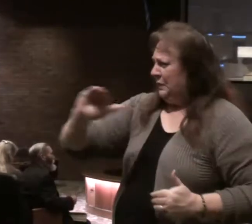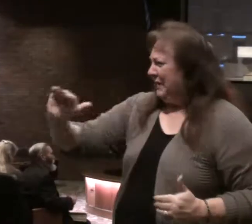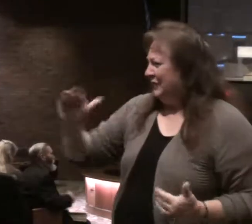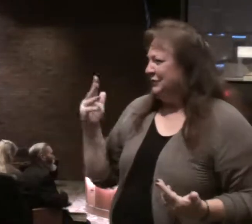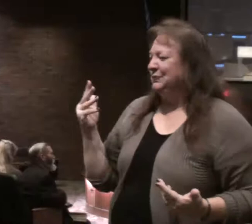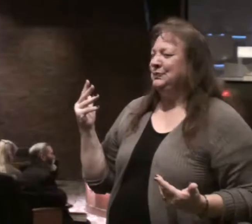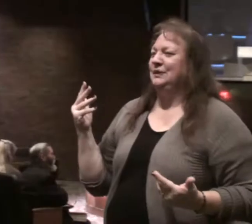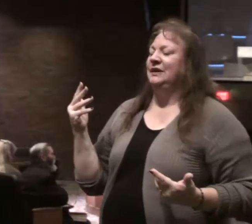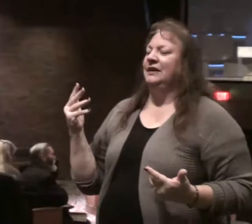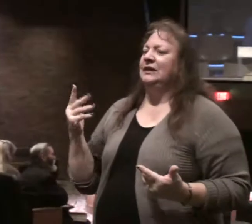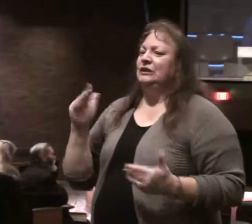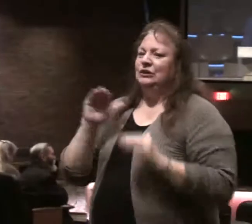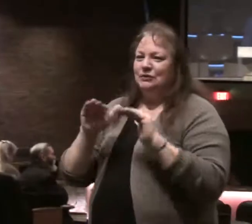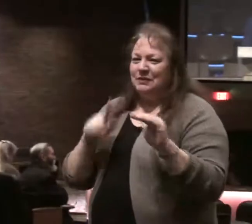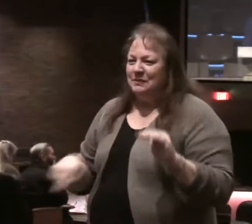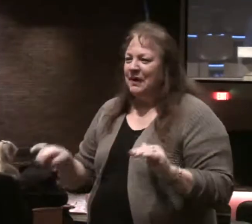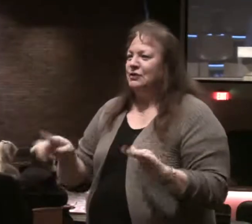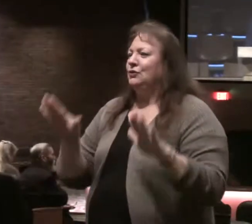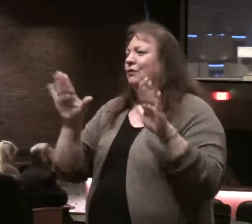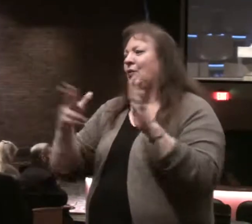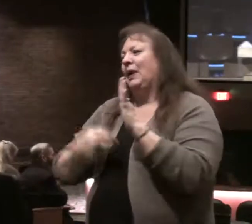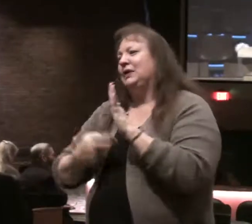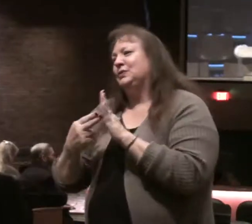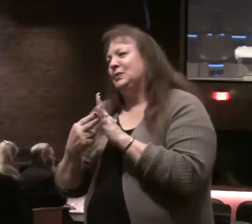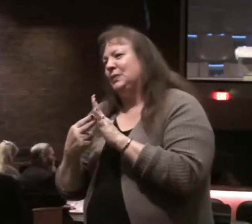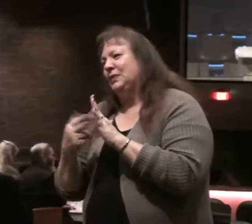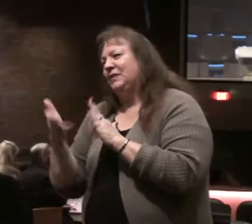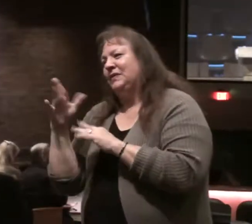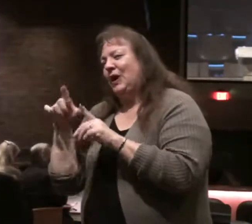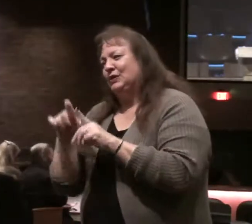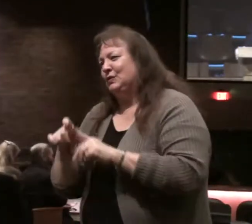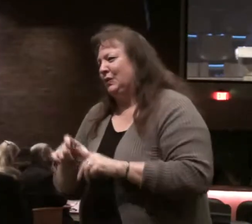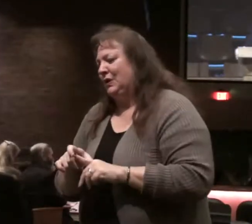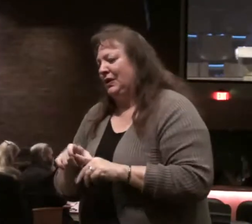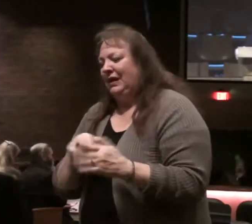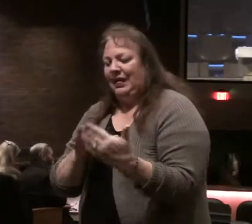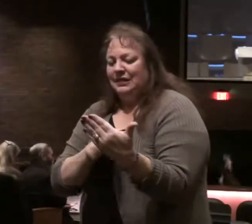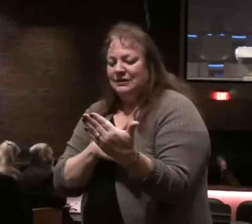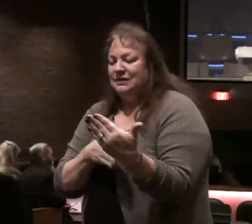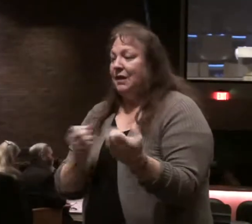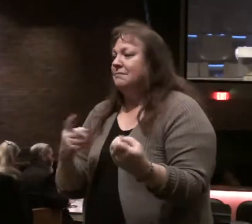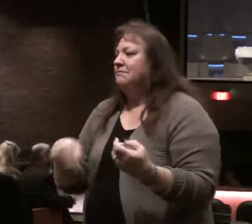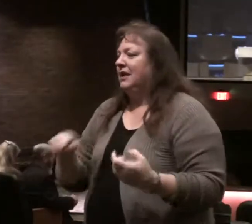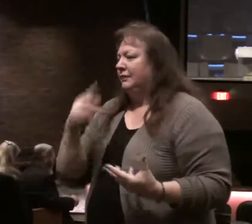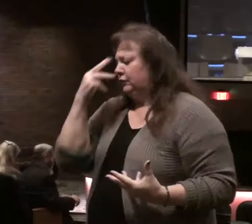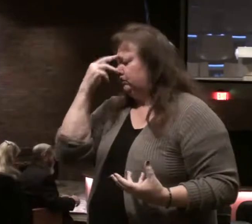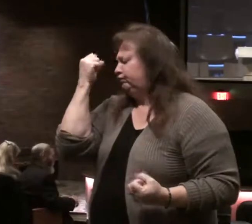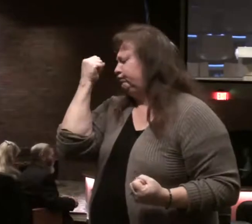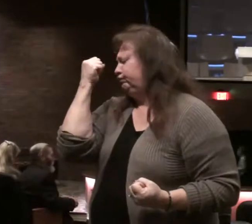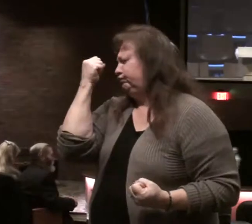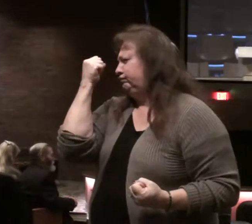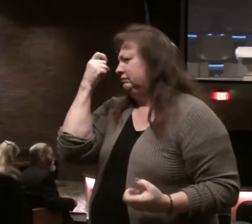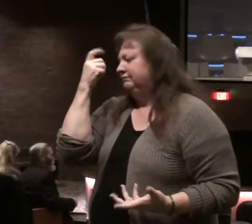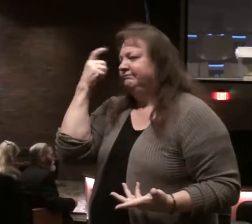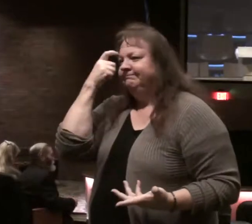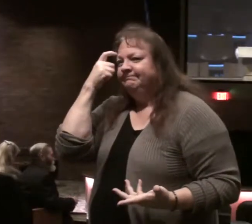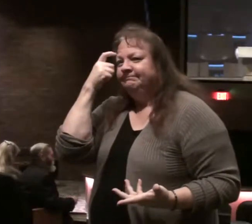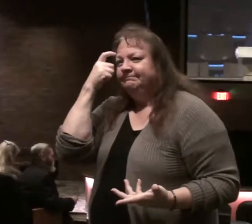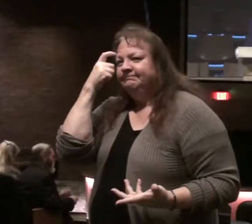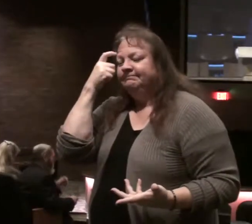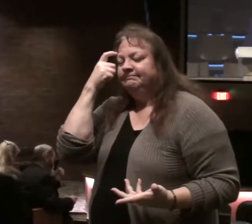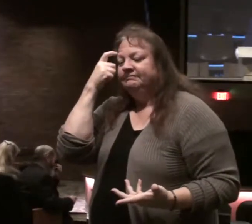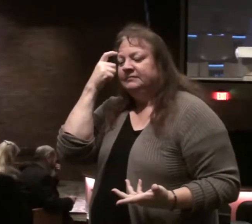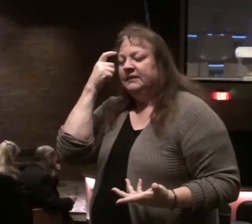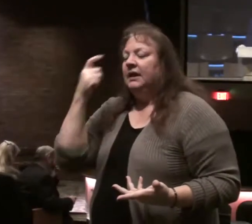said, to remind you of great truths of God's Word. This is a psalm that many have memorized, maybe memorized many